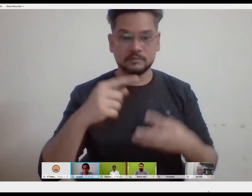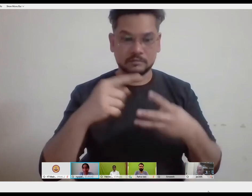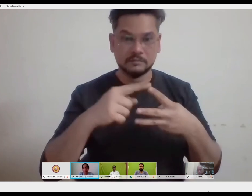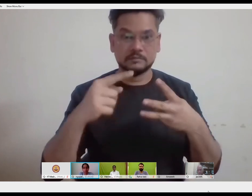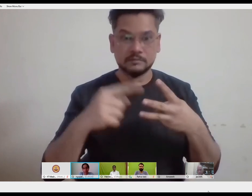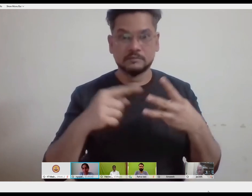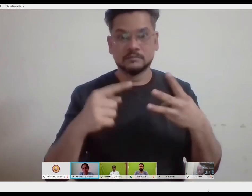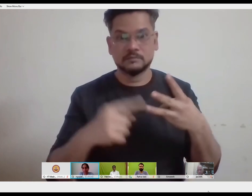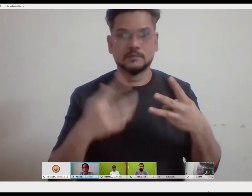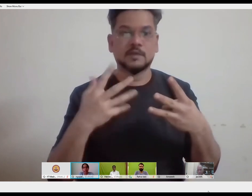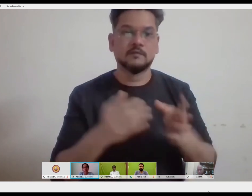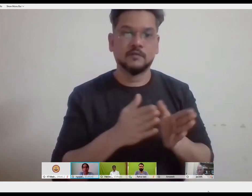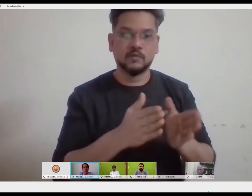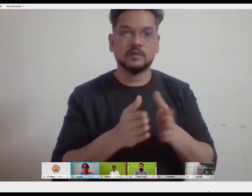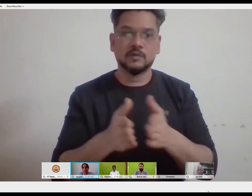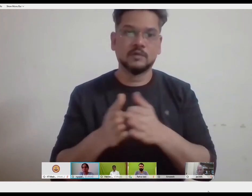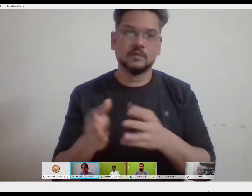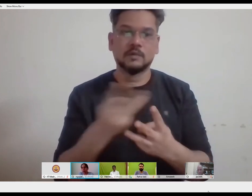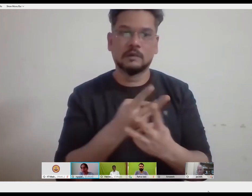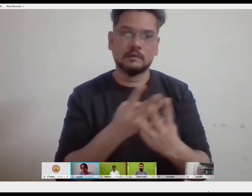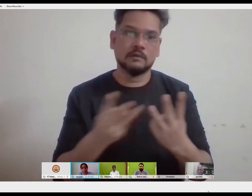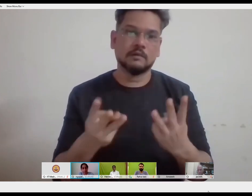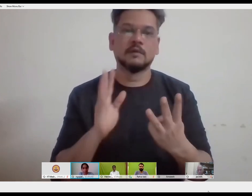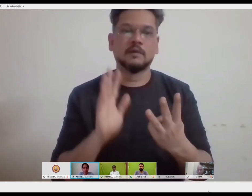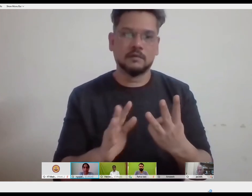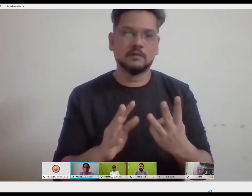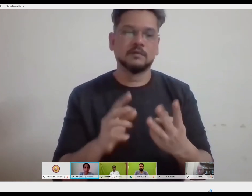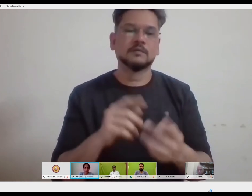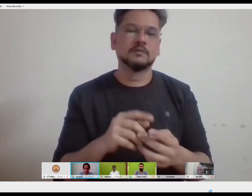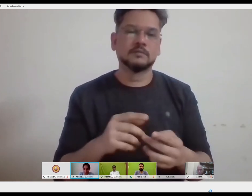together. It's not one or the other, but it is all together.